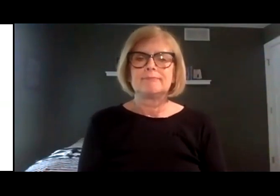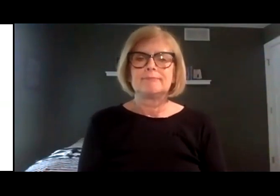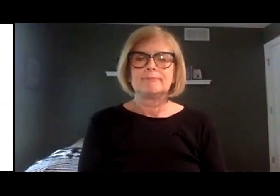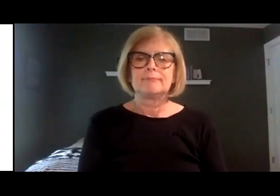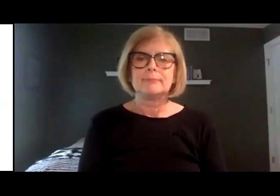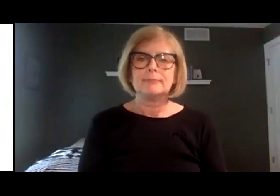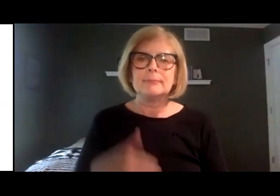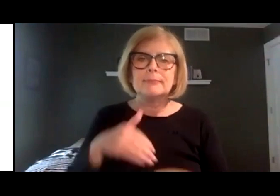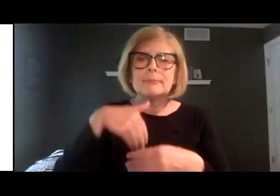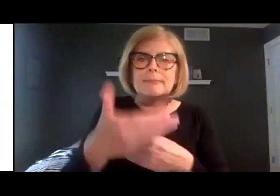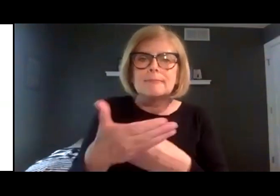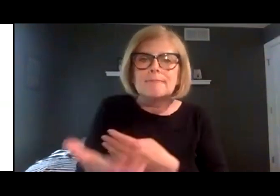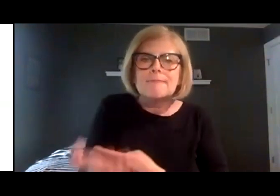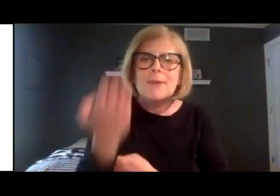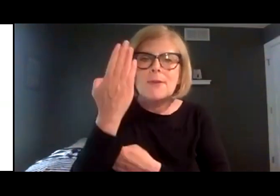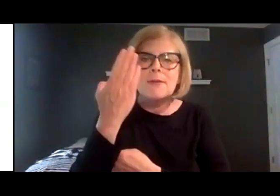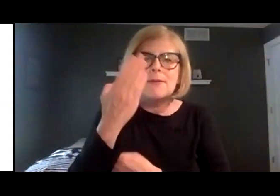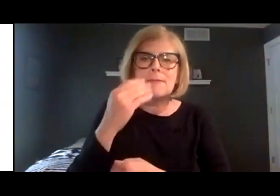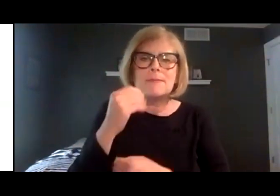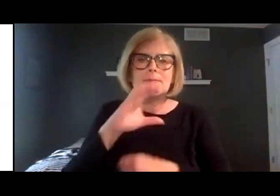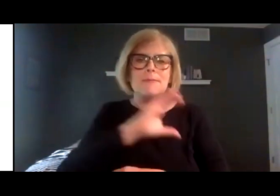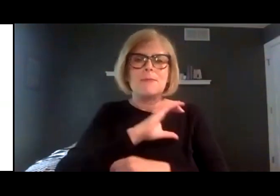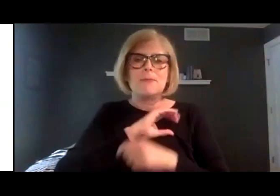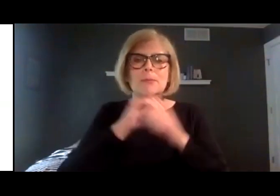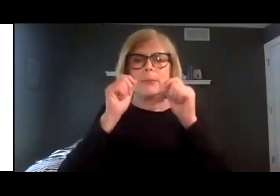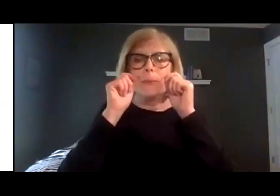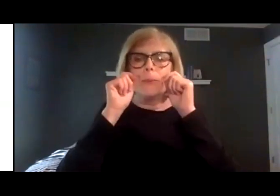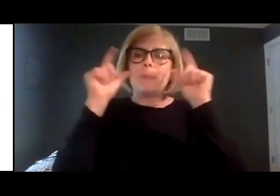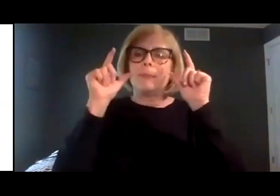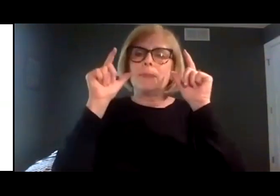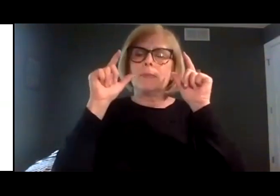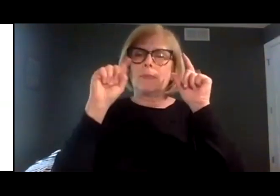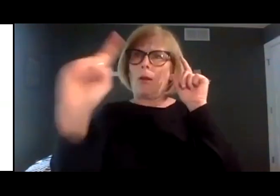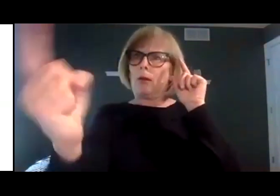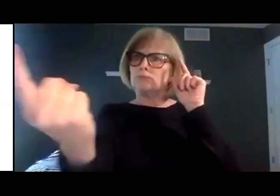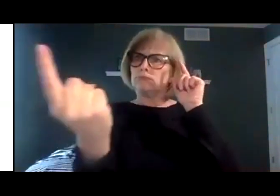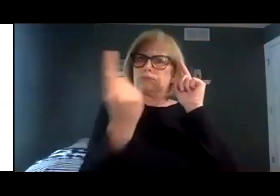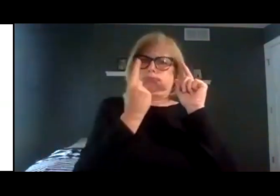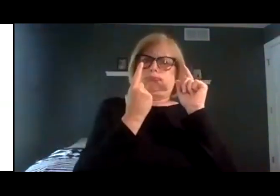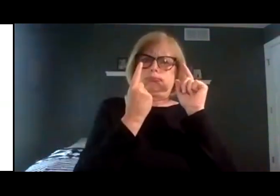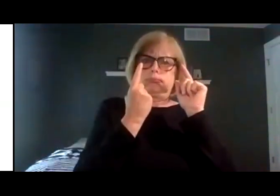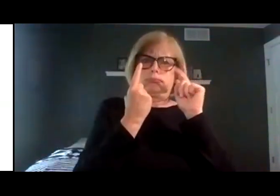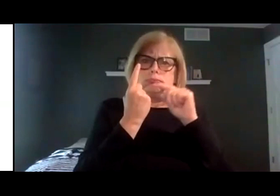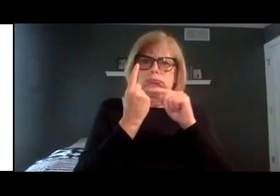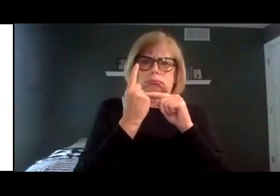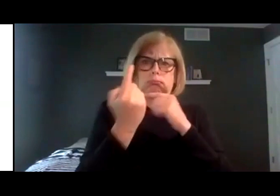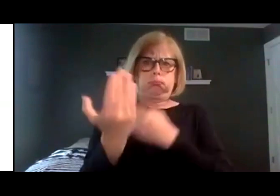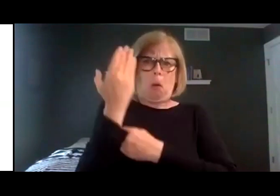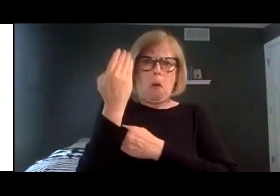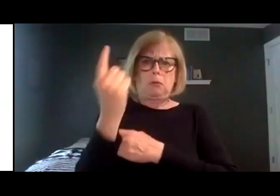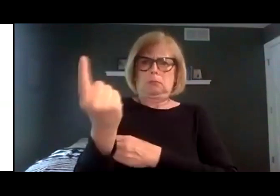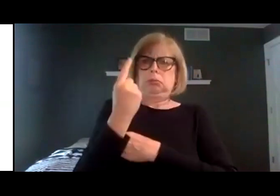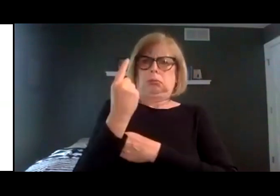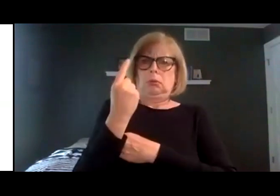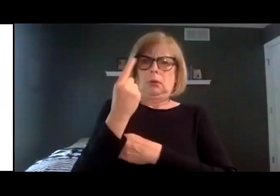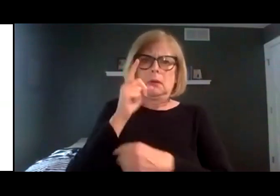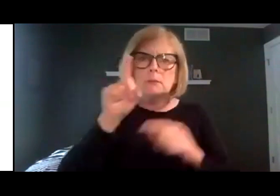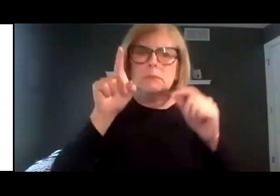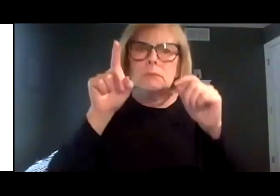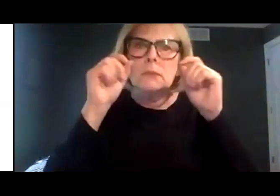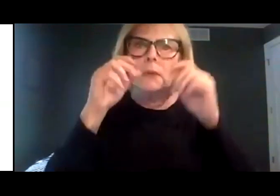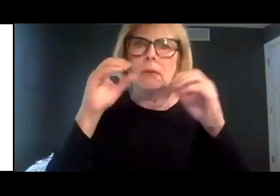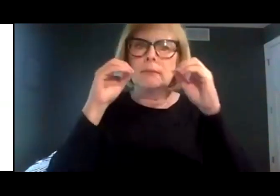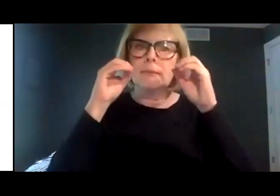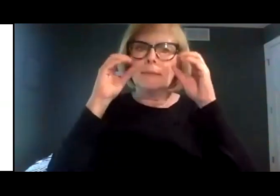Corduroy was just waking up when the first customers came into the store that morning.